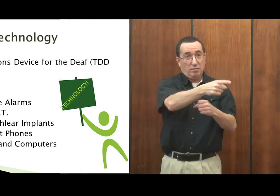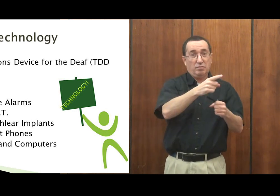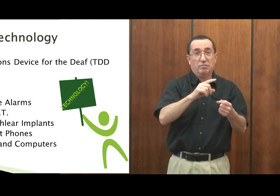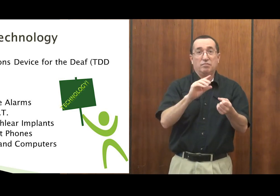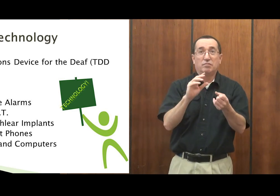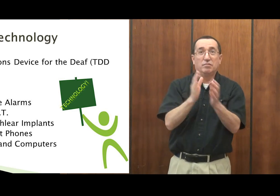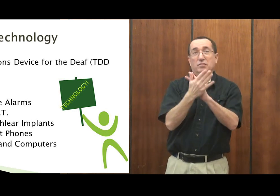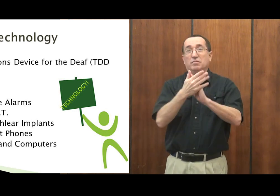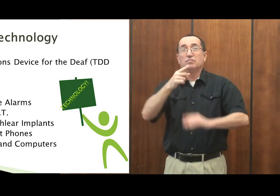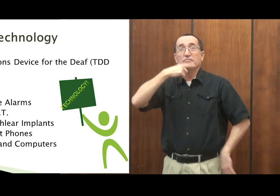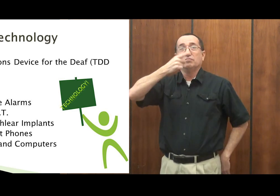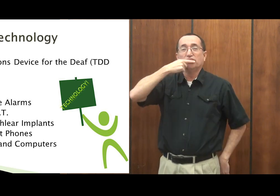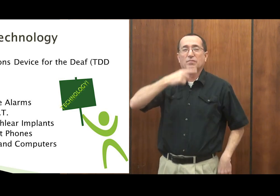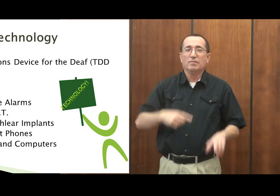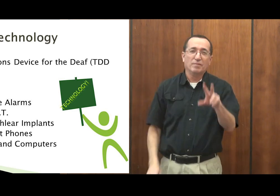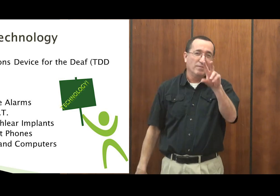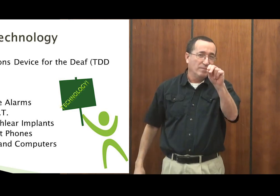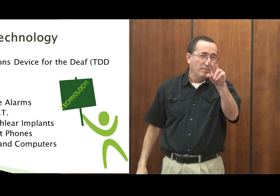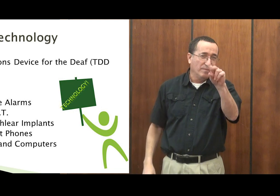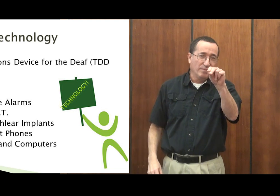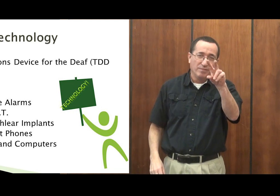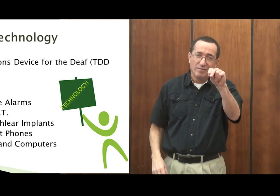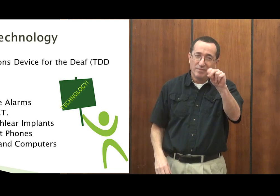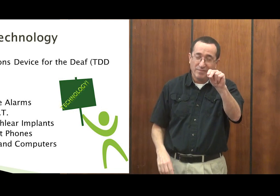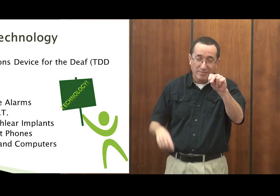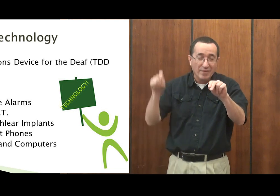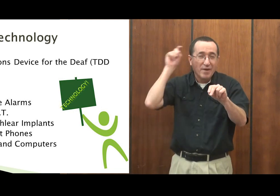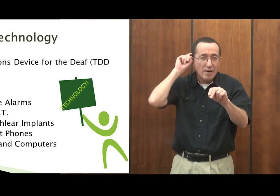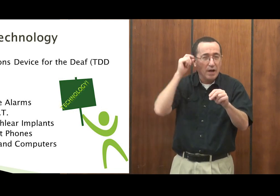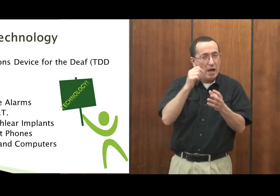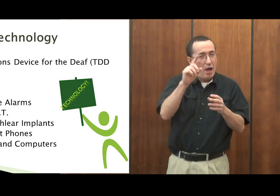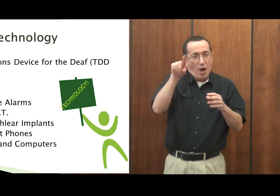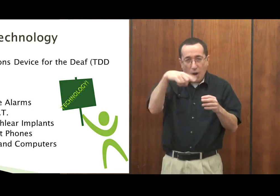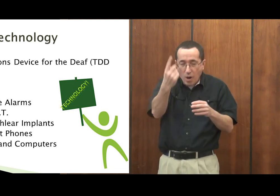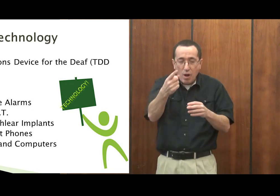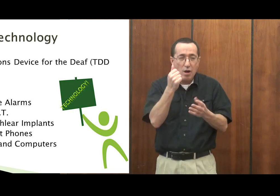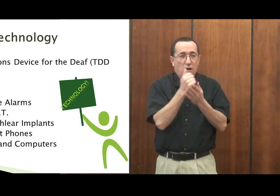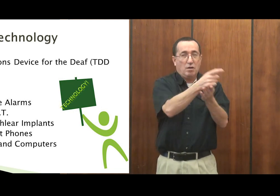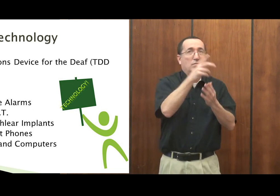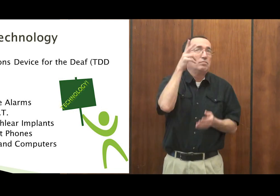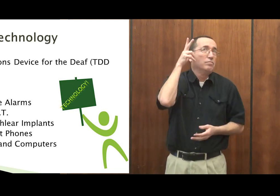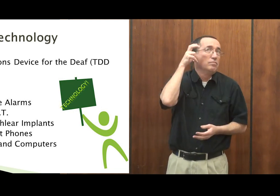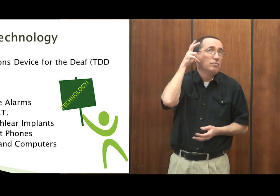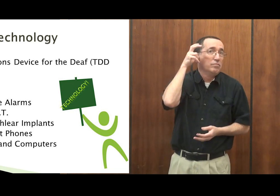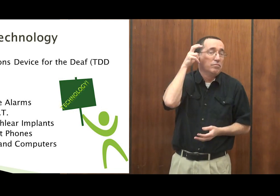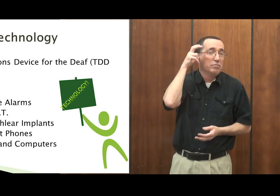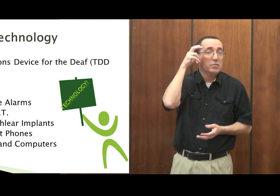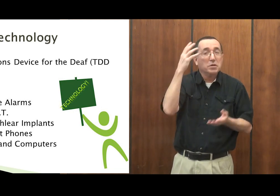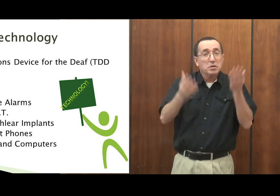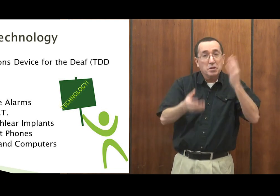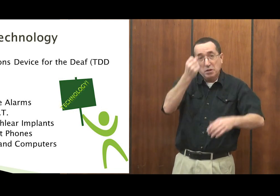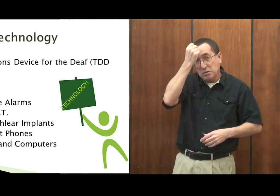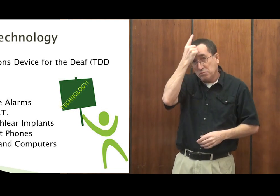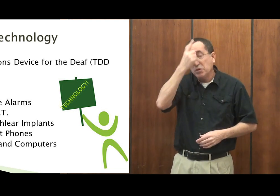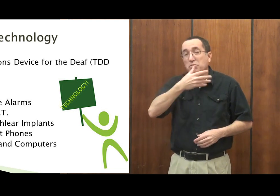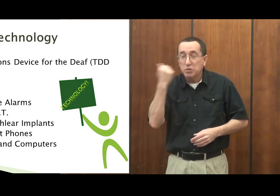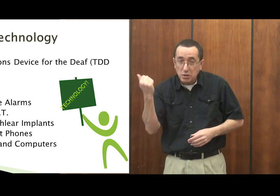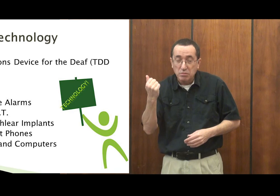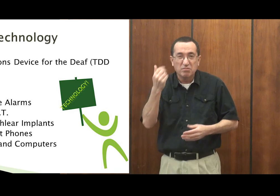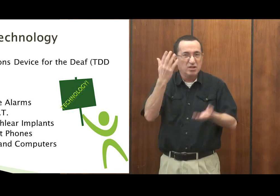Would you become hearing if you used a hearing aid? No, not at all. Hearing aids just amplify the sound. That's all.